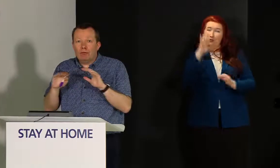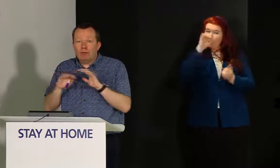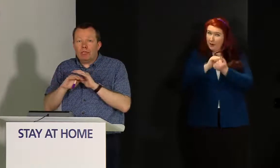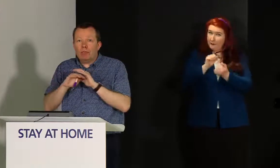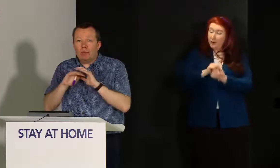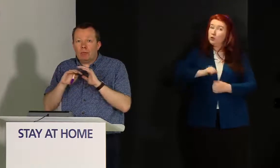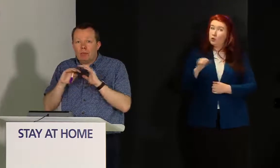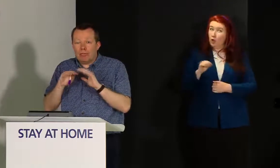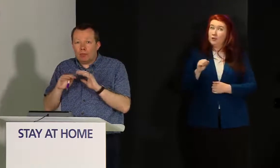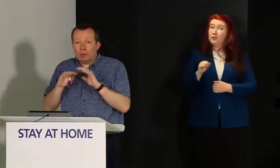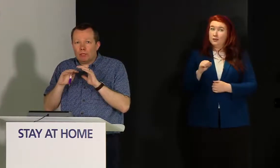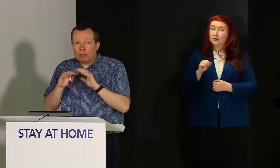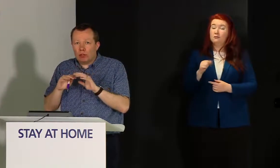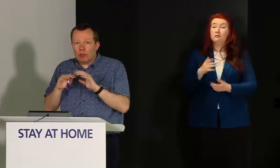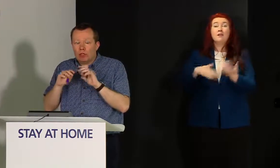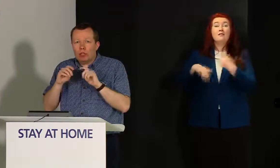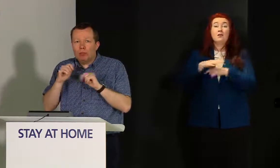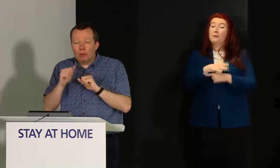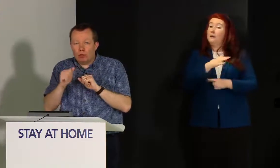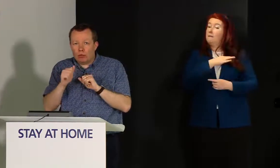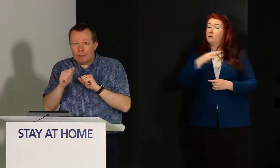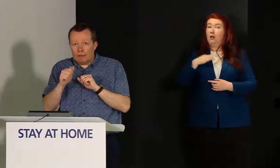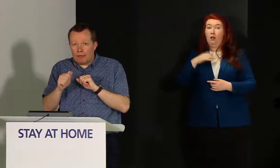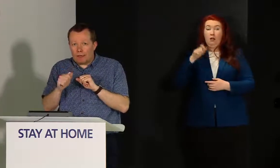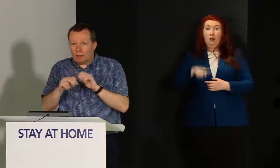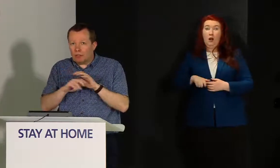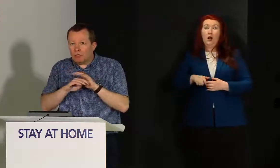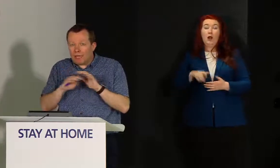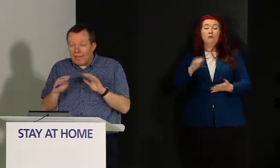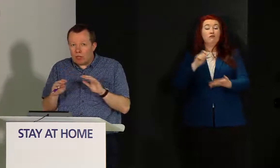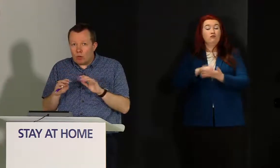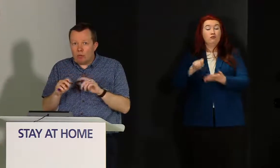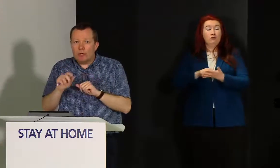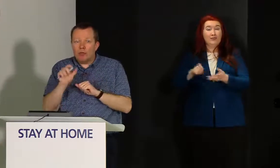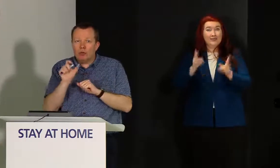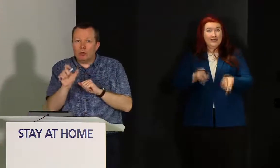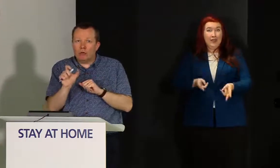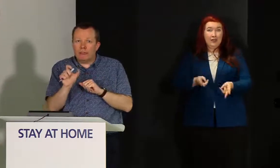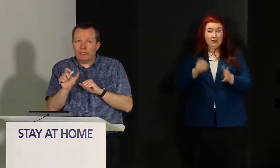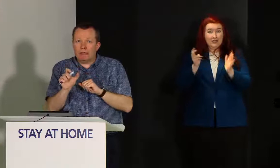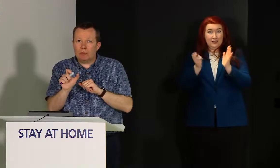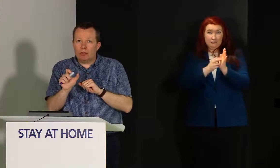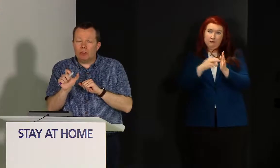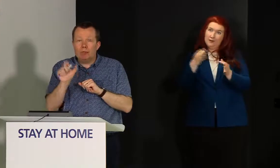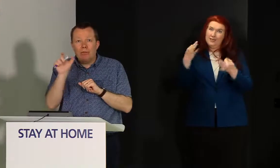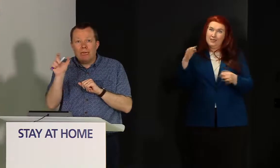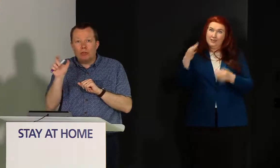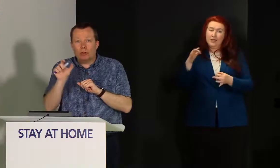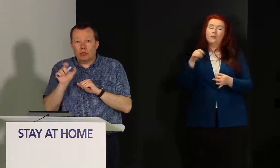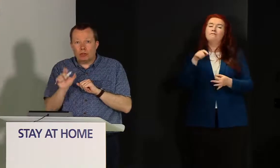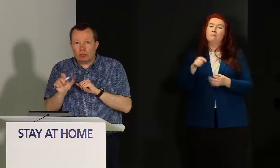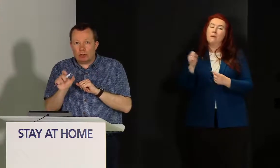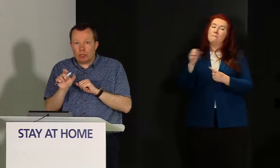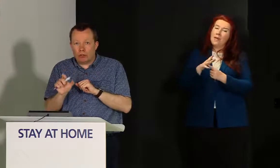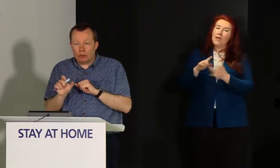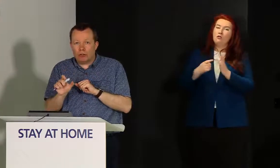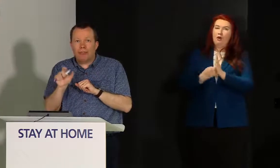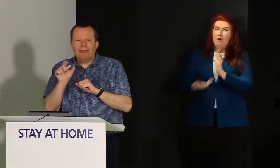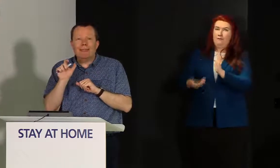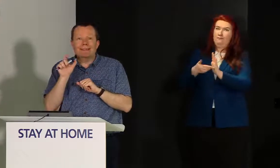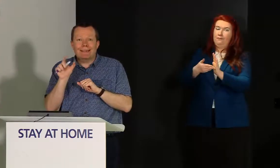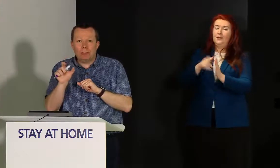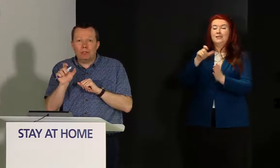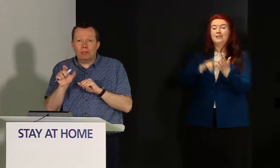everybody who a medical practitioner puts on the death certificate anywhere that COVID-19 was the main or contributory